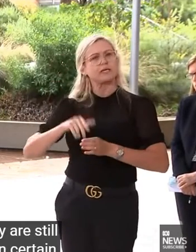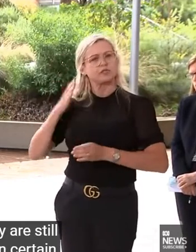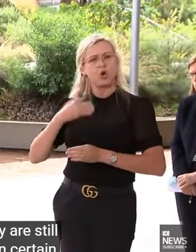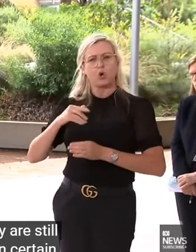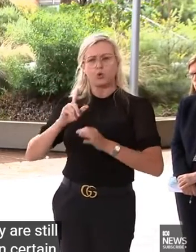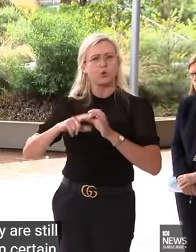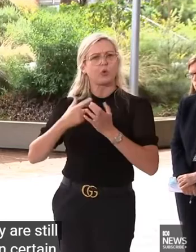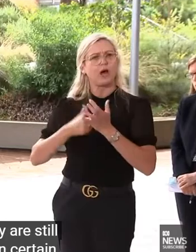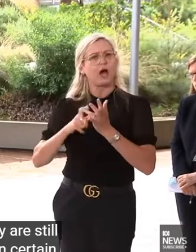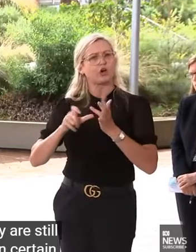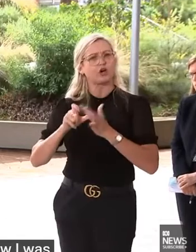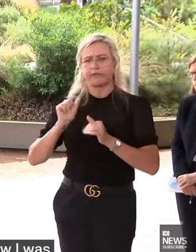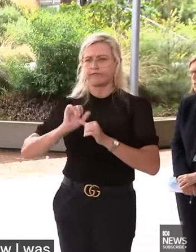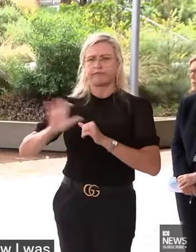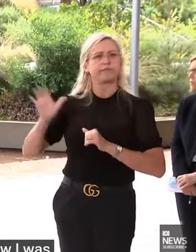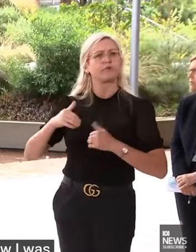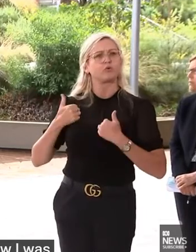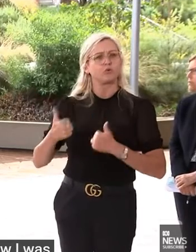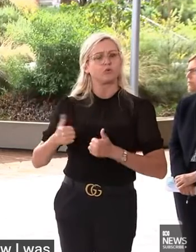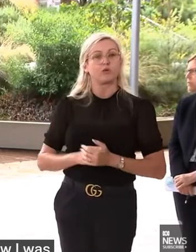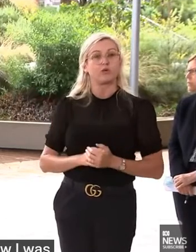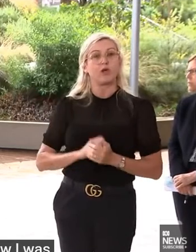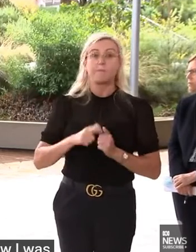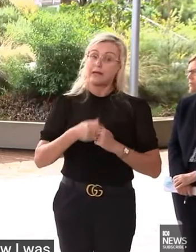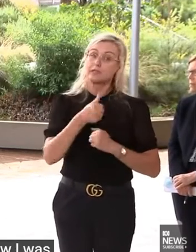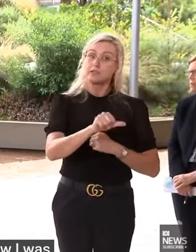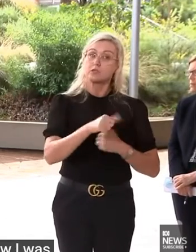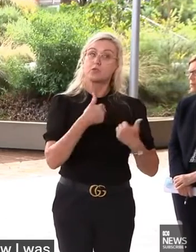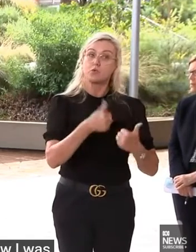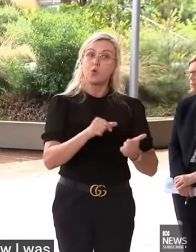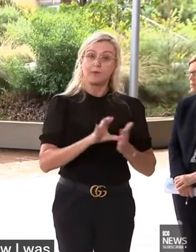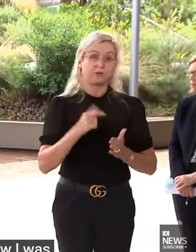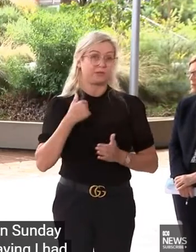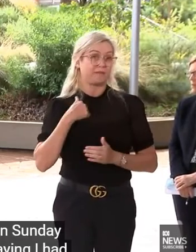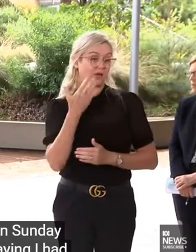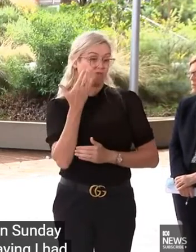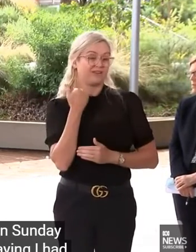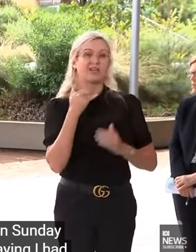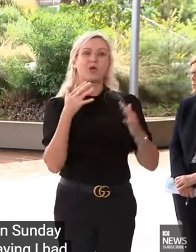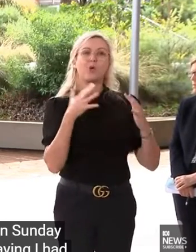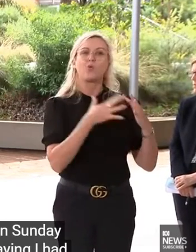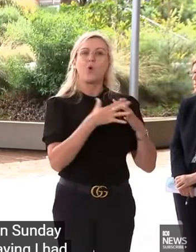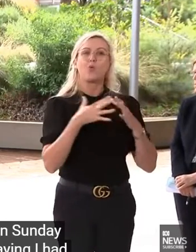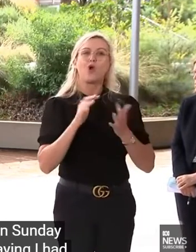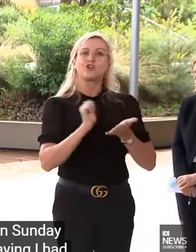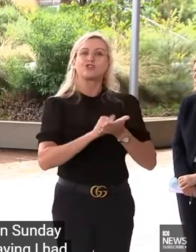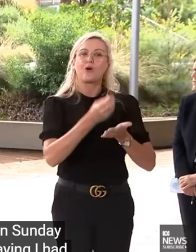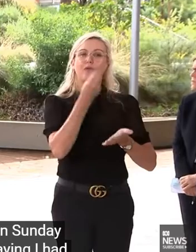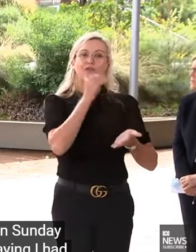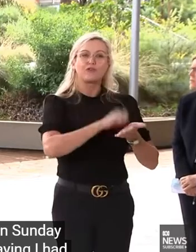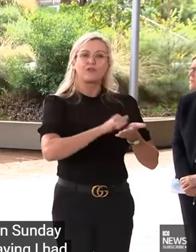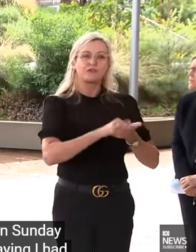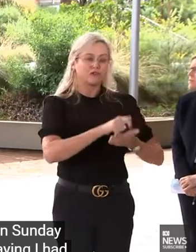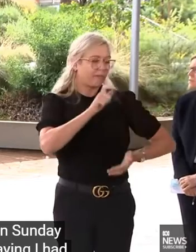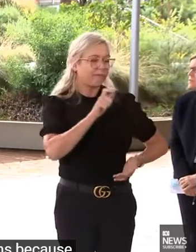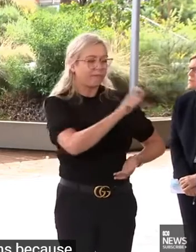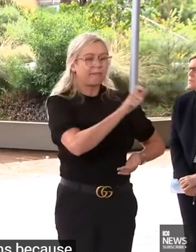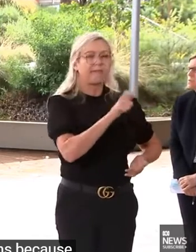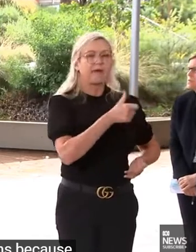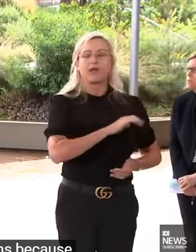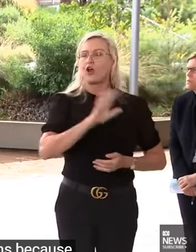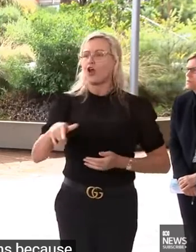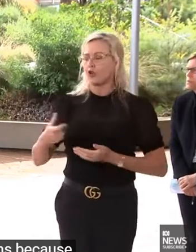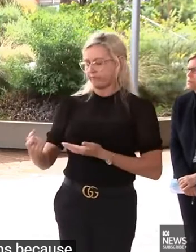Sunday and I got a message saying I had to look out for symptoms because of the fact that there's been someone positive in that environment.